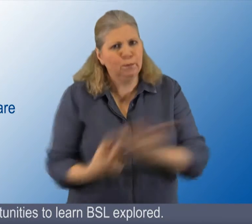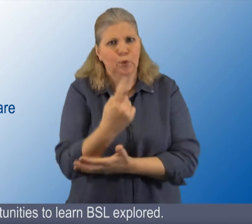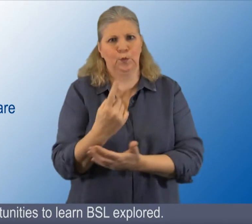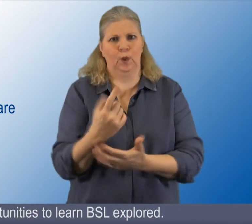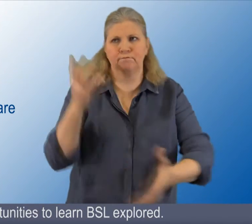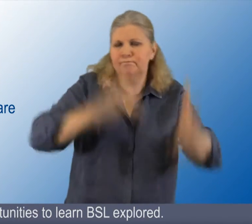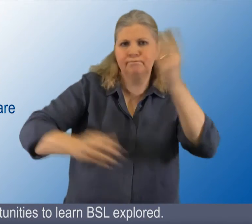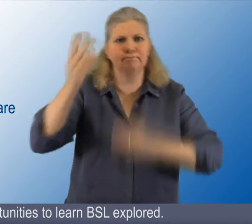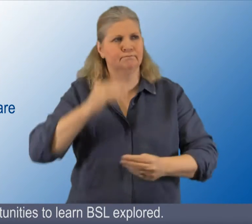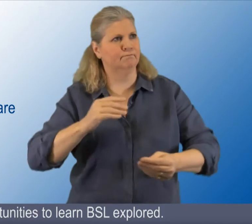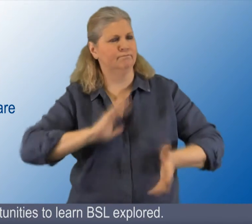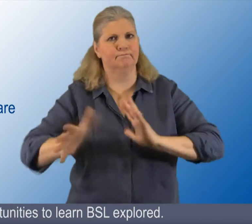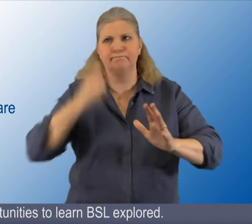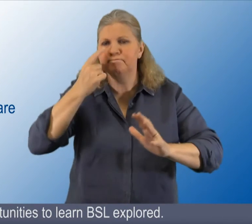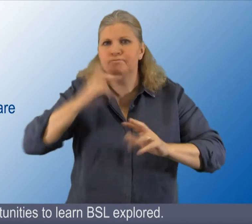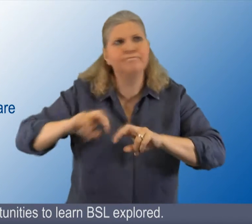opportunities to learn BSL Explored.